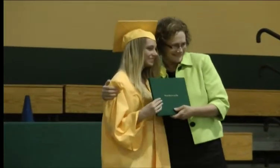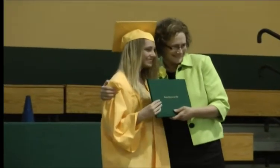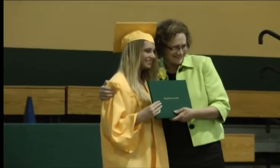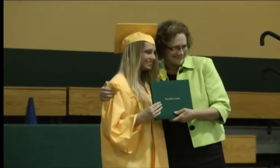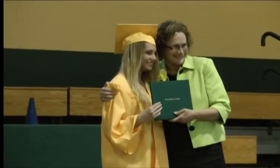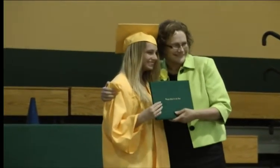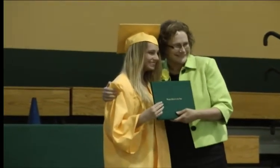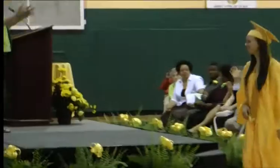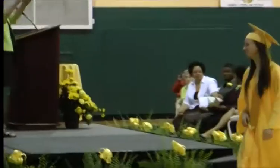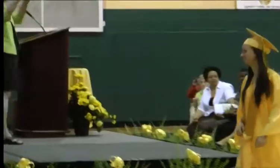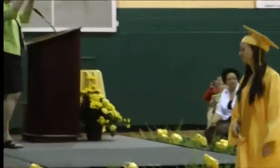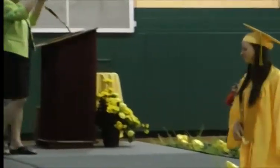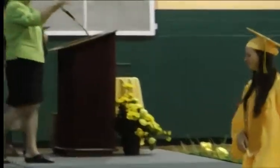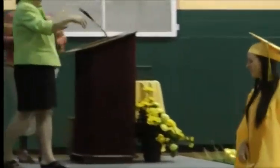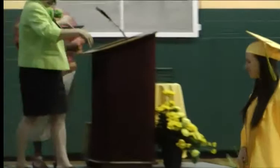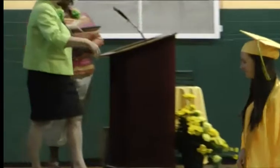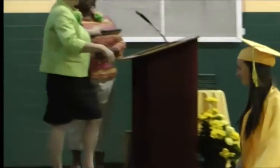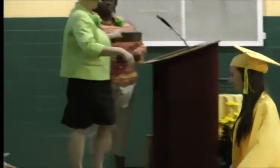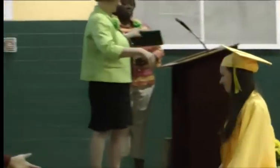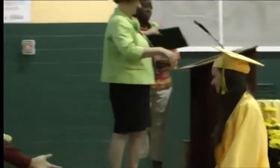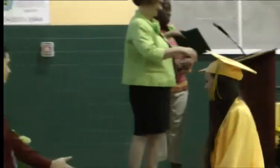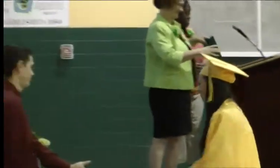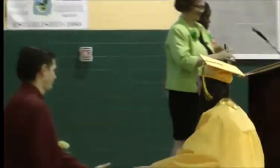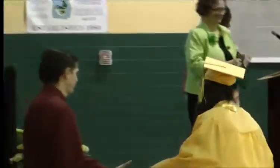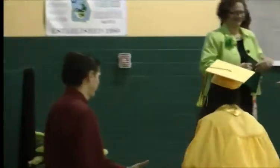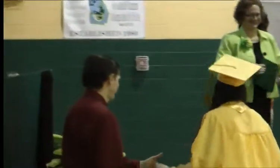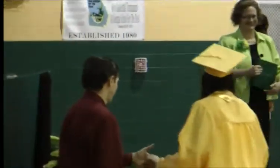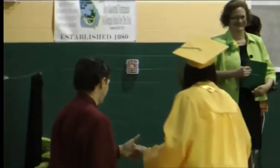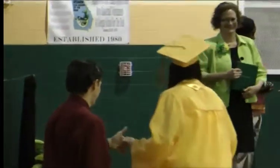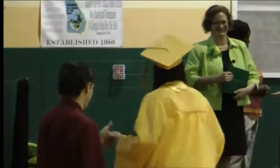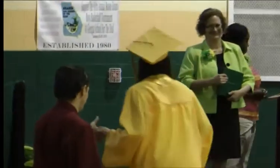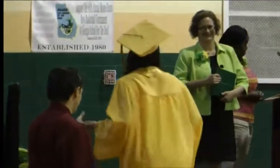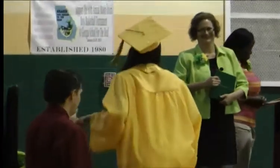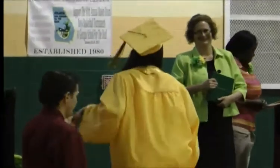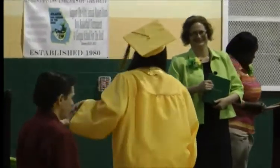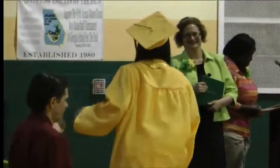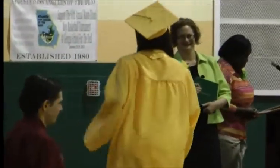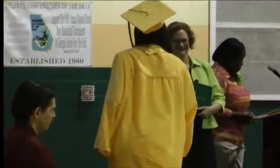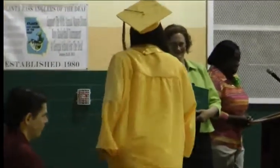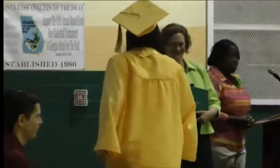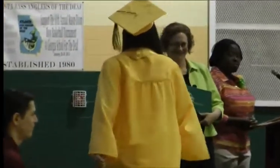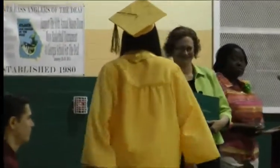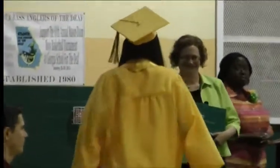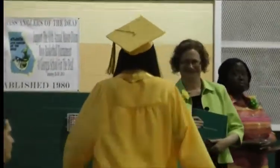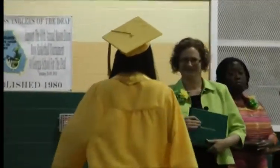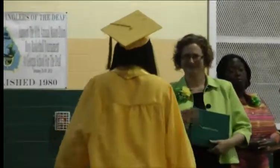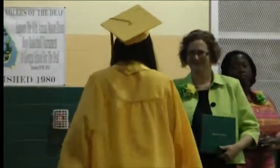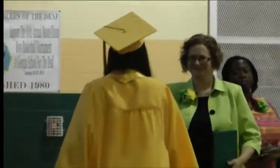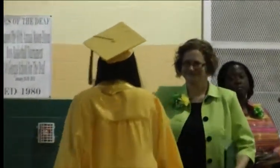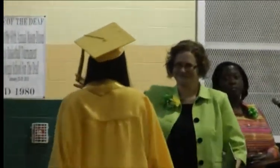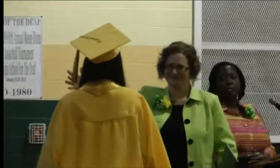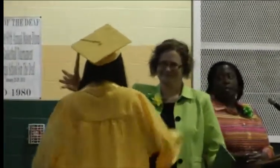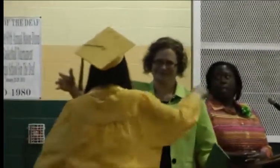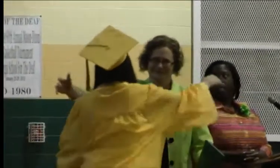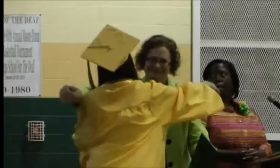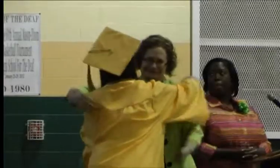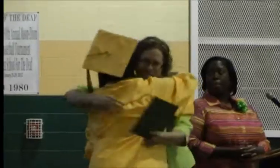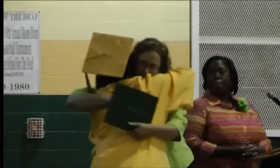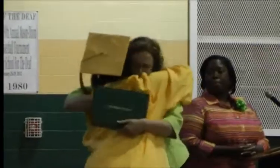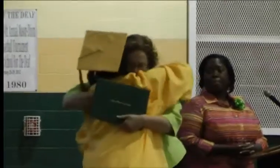And I know all of you are nervous. And that's okay. That's all right. Go ahead and cry. It's okay.